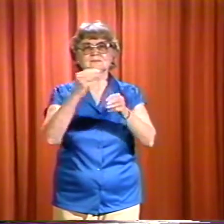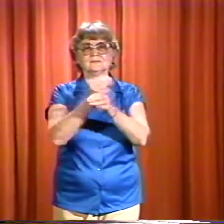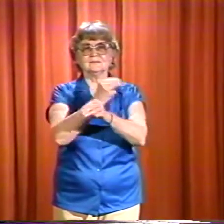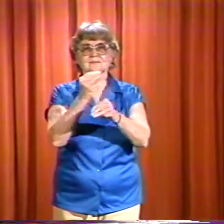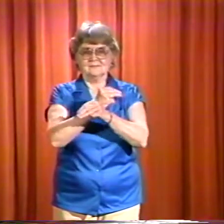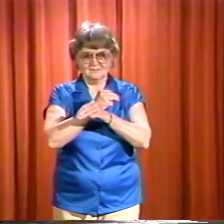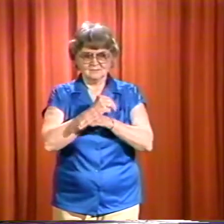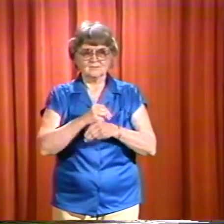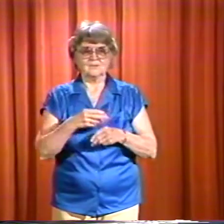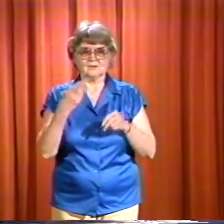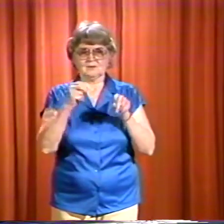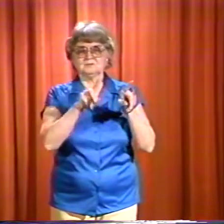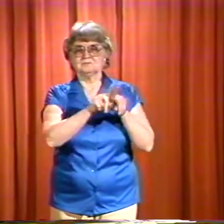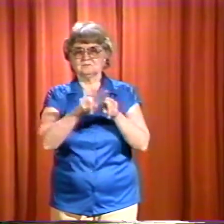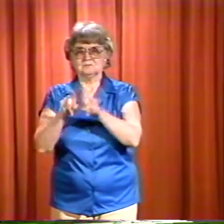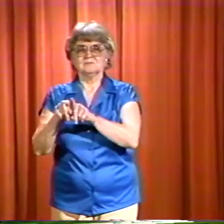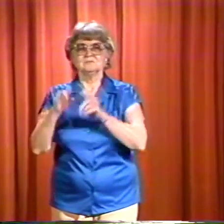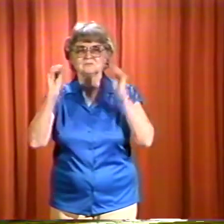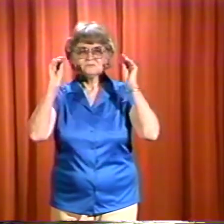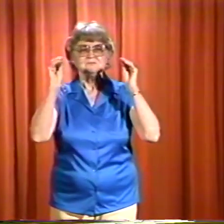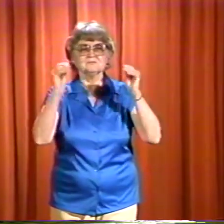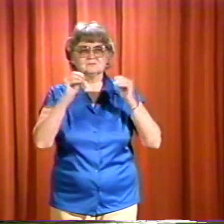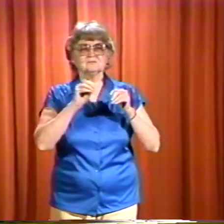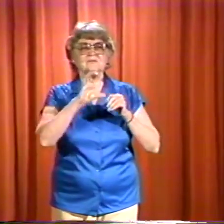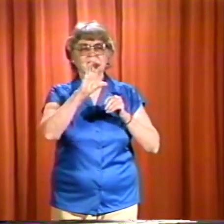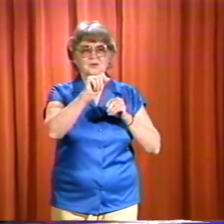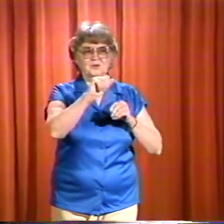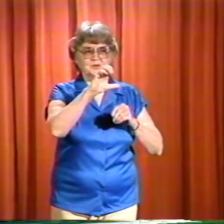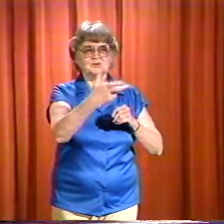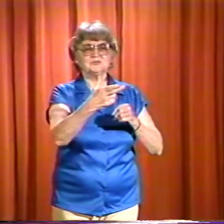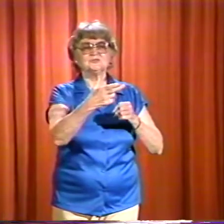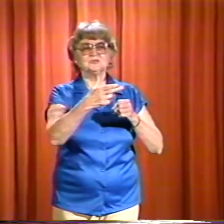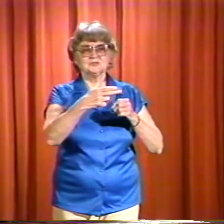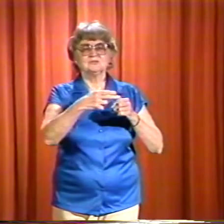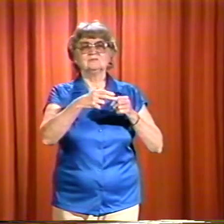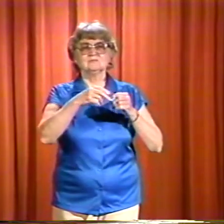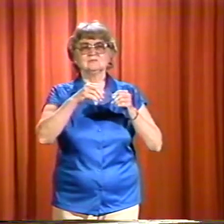He was my math teacher as well as the boy's coach.